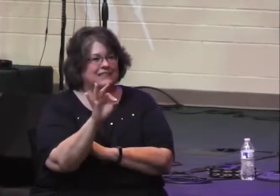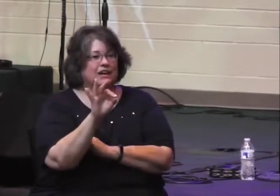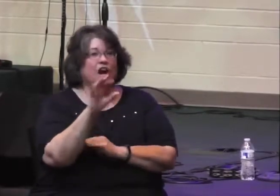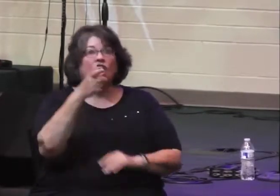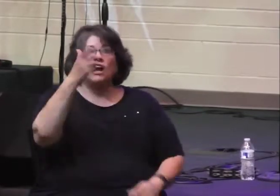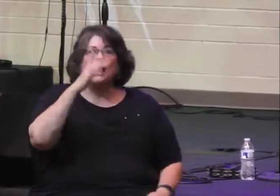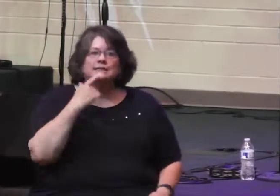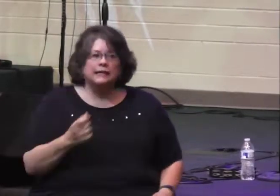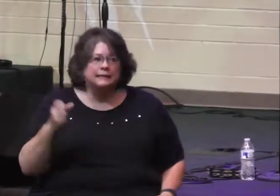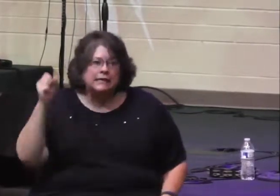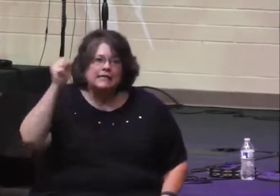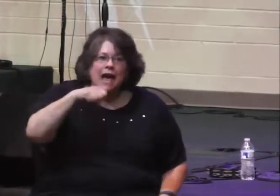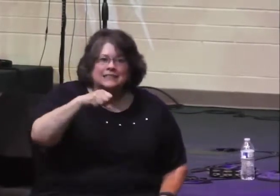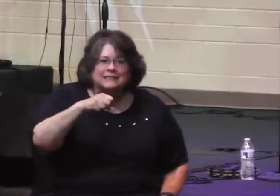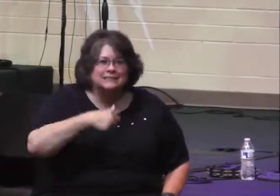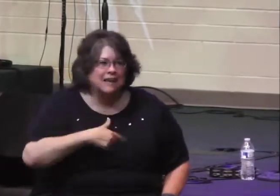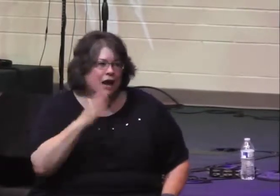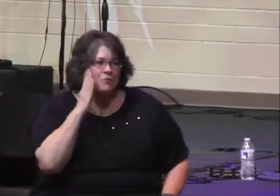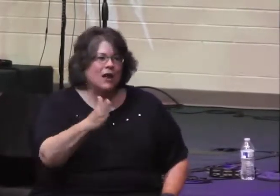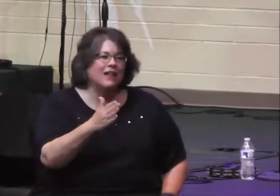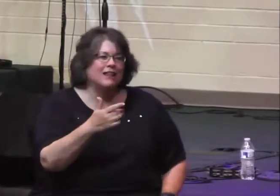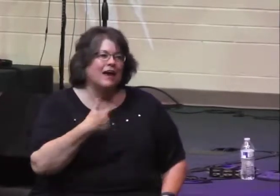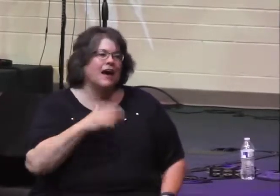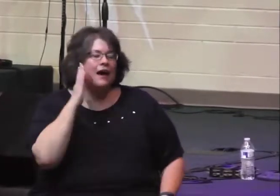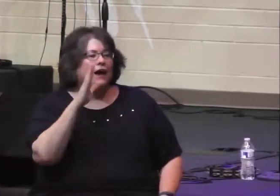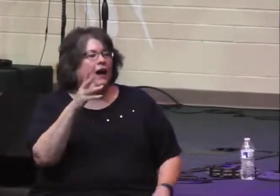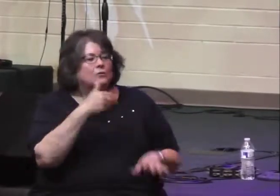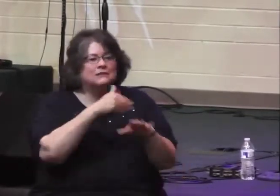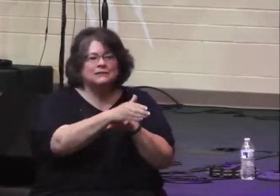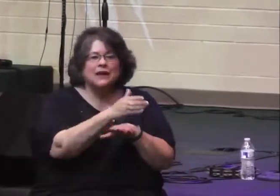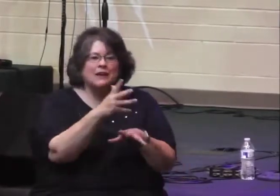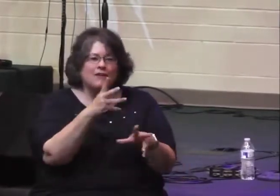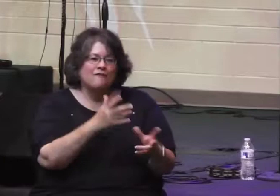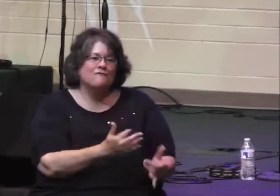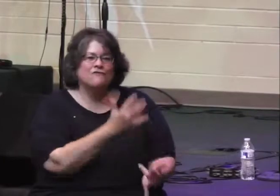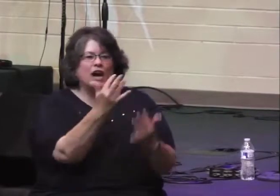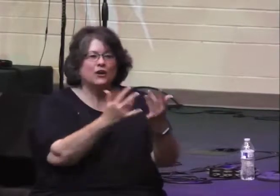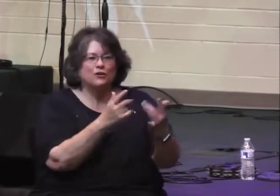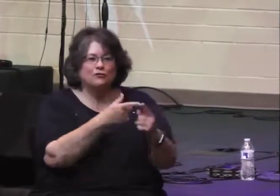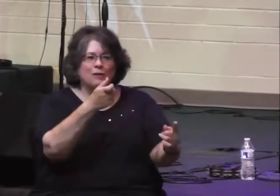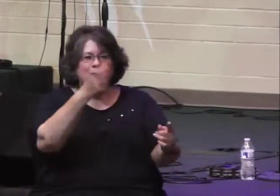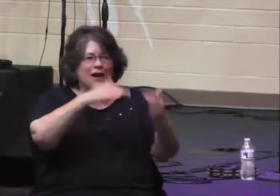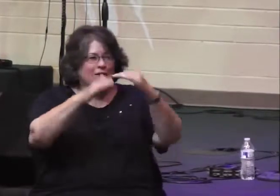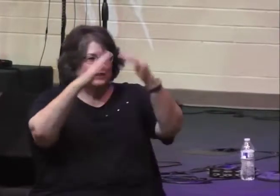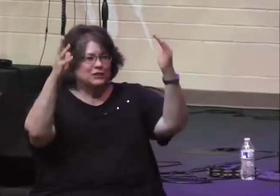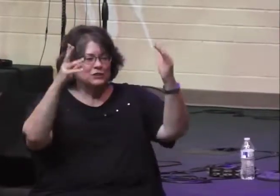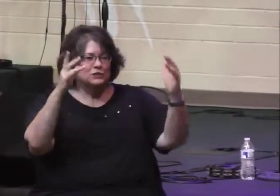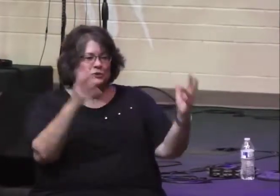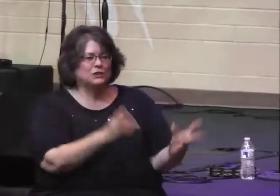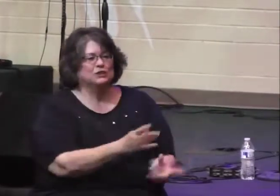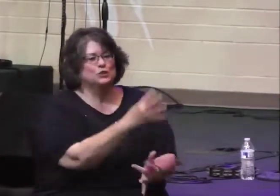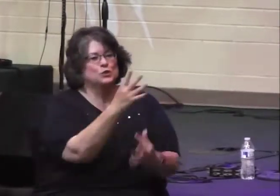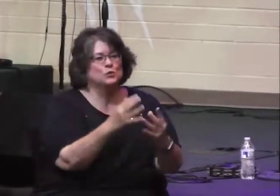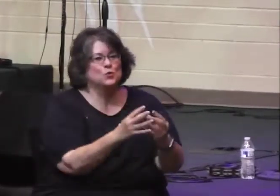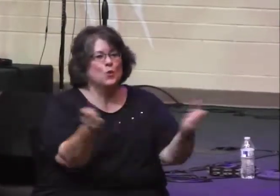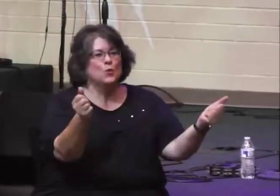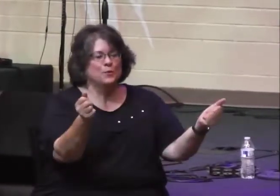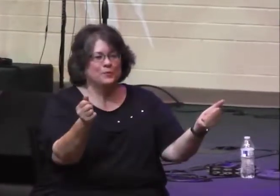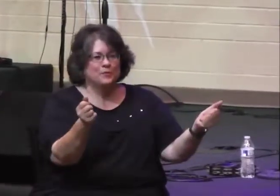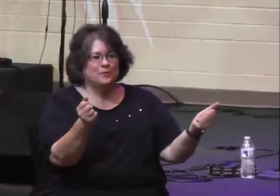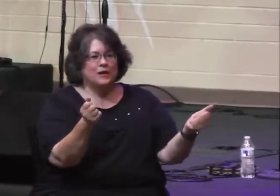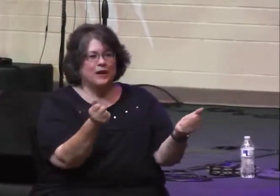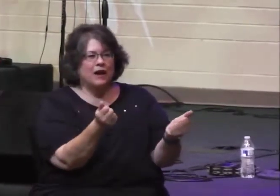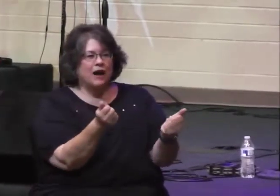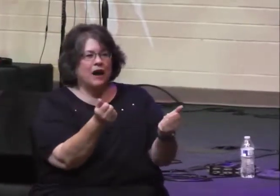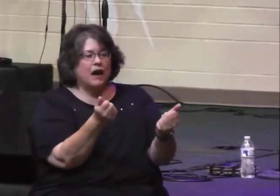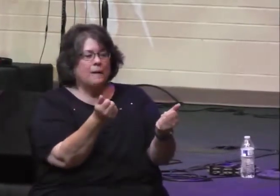answers with an emphatic, yes, I will, by sending fire down from heaven to consume the sacrifices,